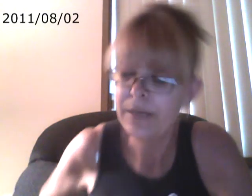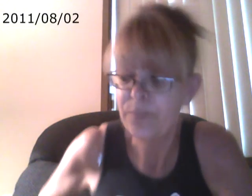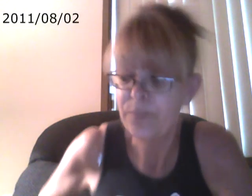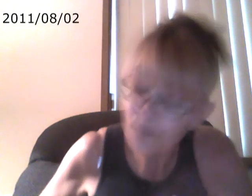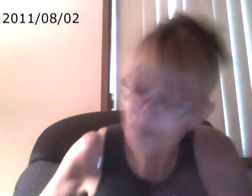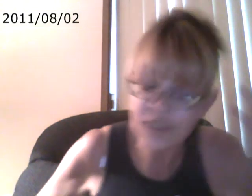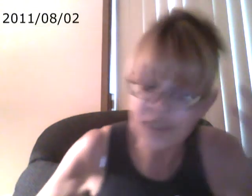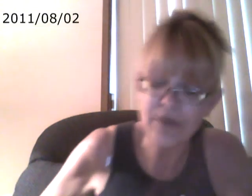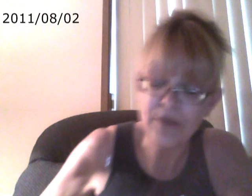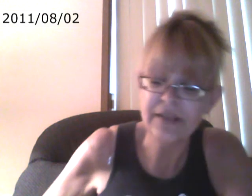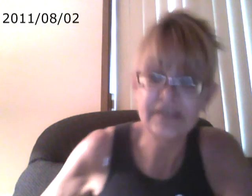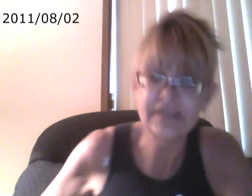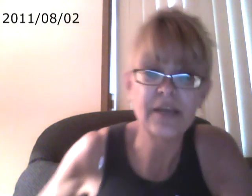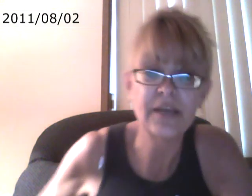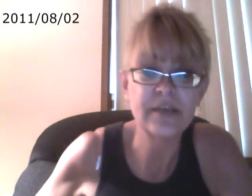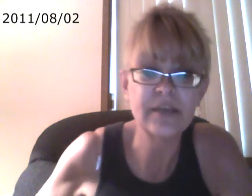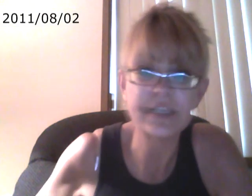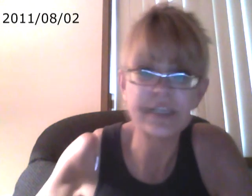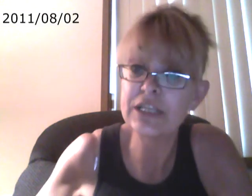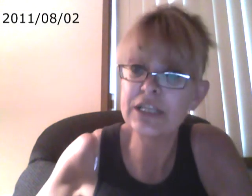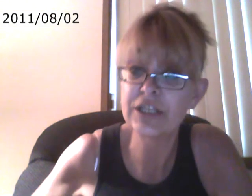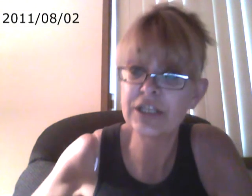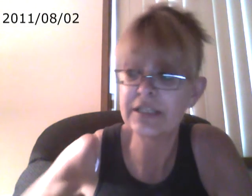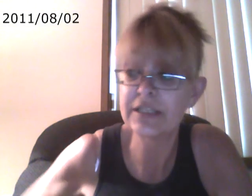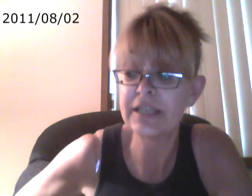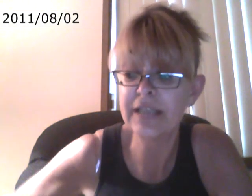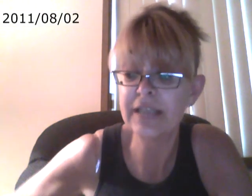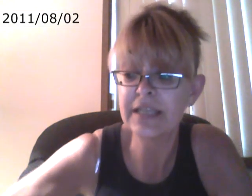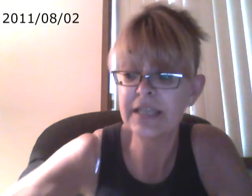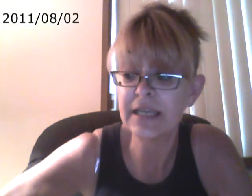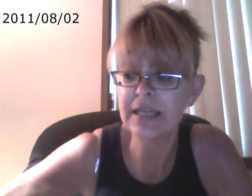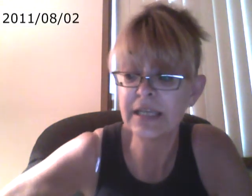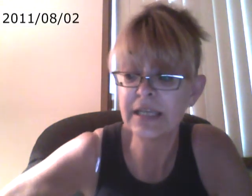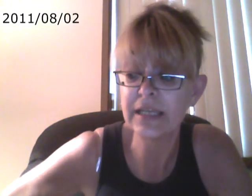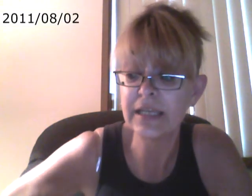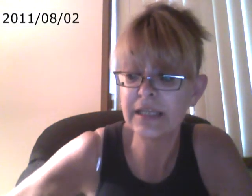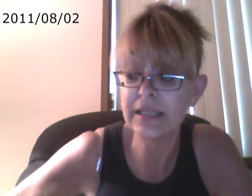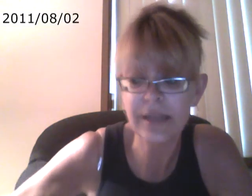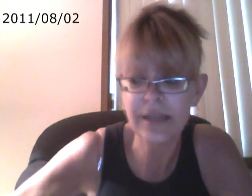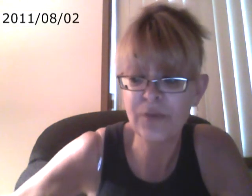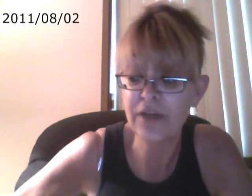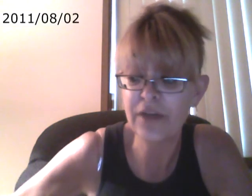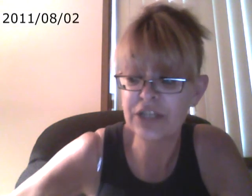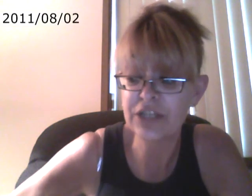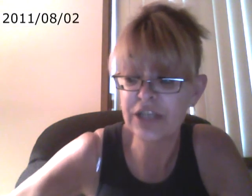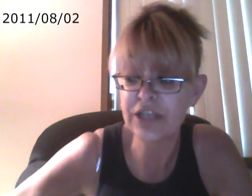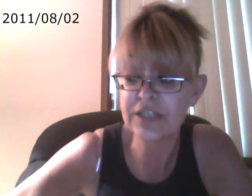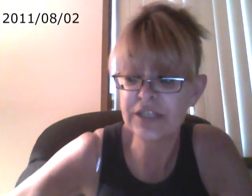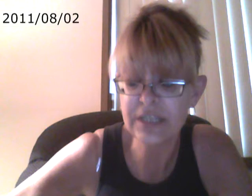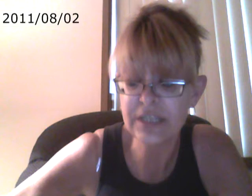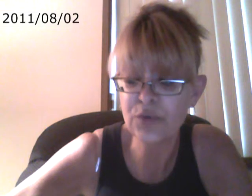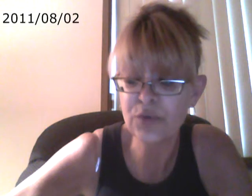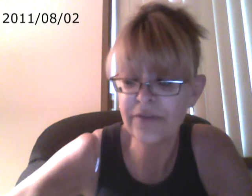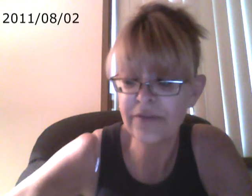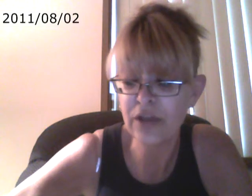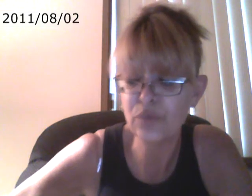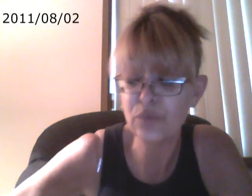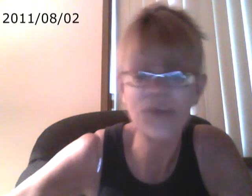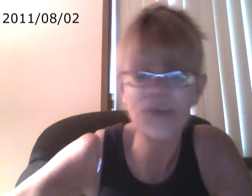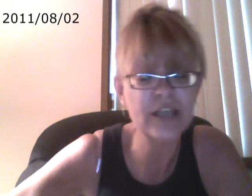which is part of the lesson that I want to teach is that that's the, the thing we've got to change is see your value, find out